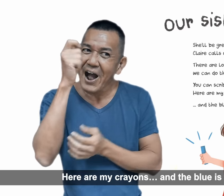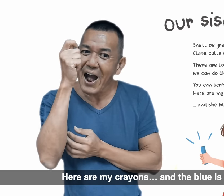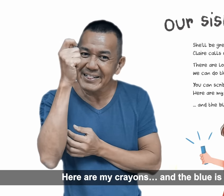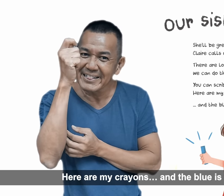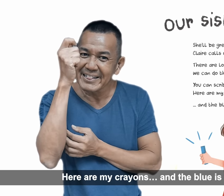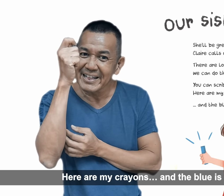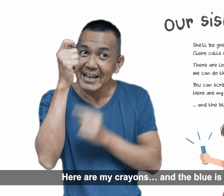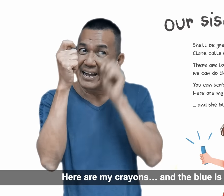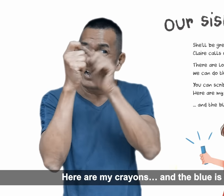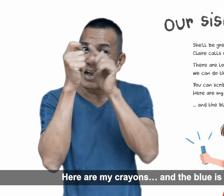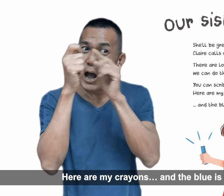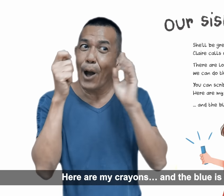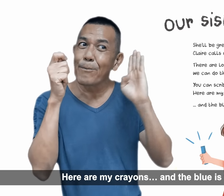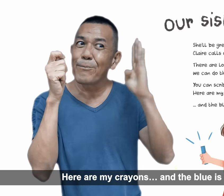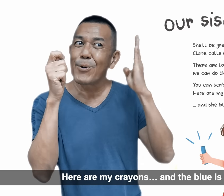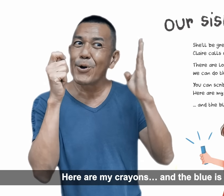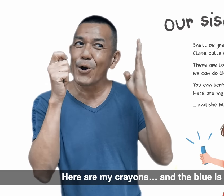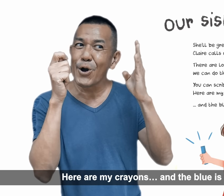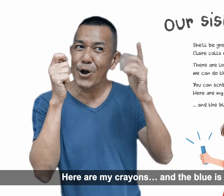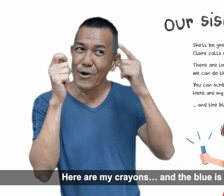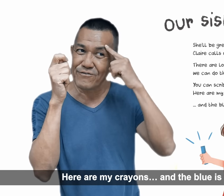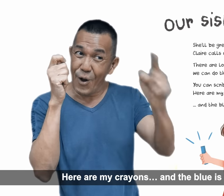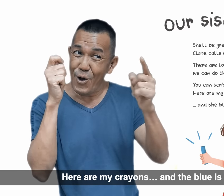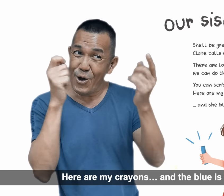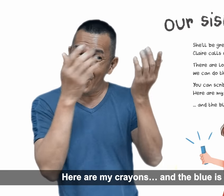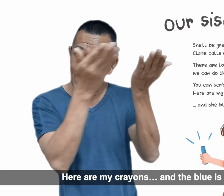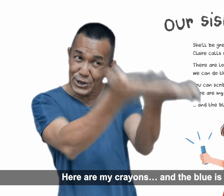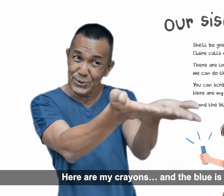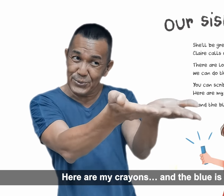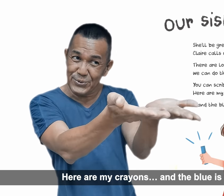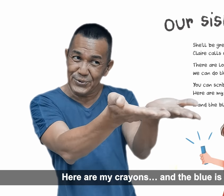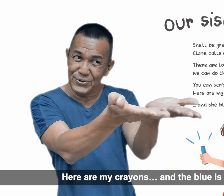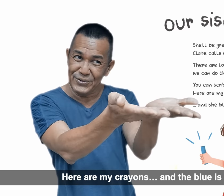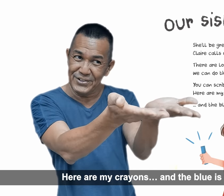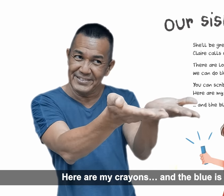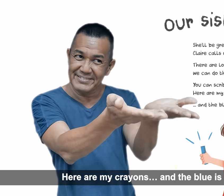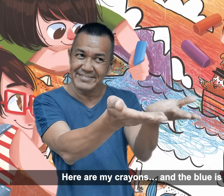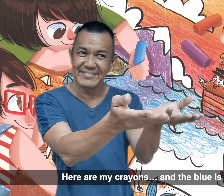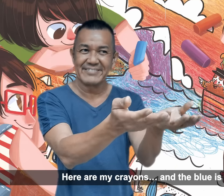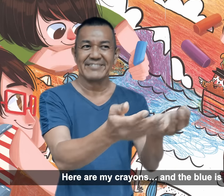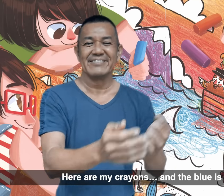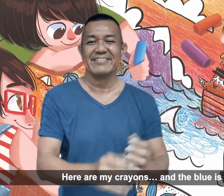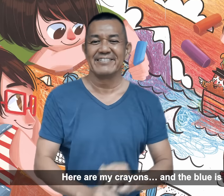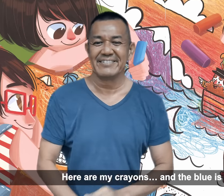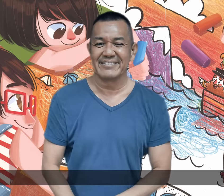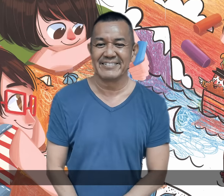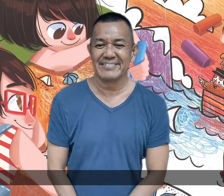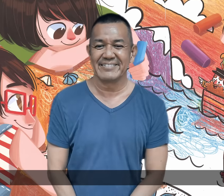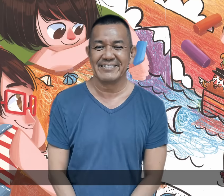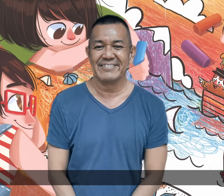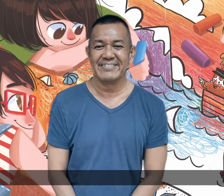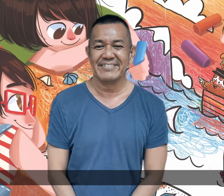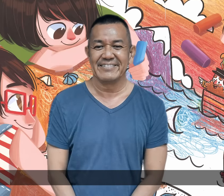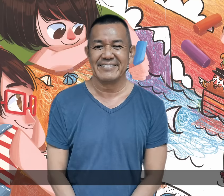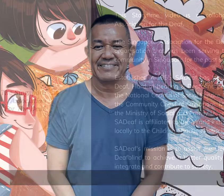crayons. And the blue is for you. with